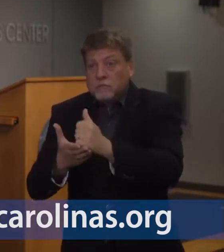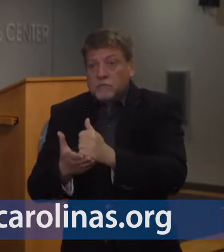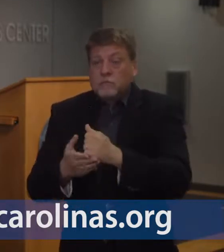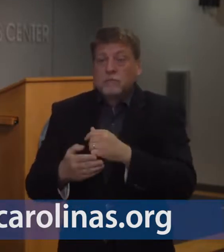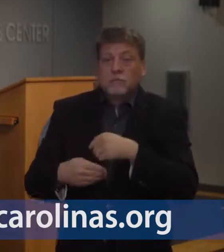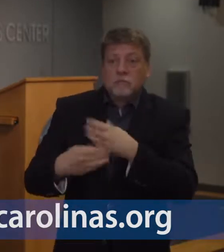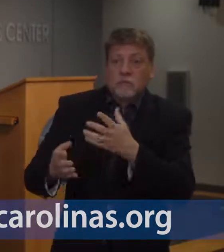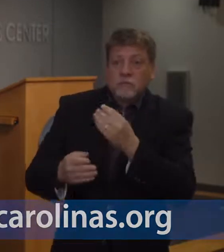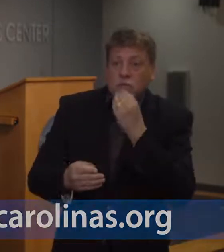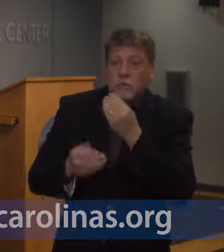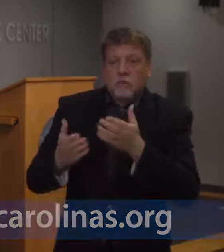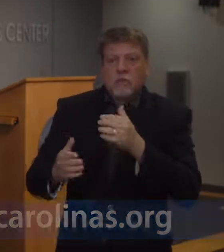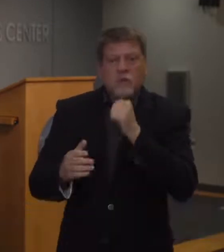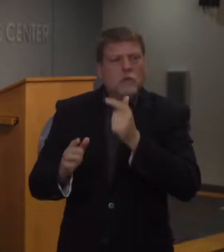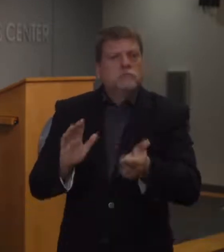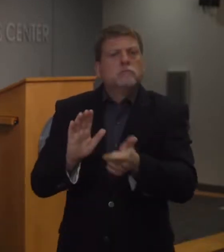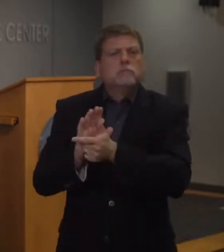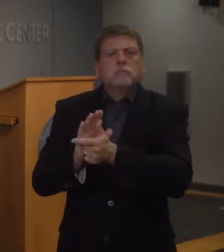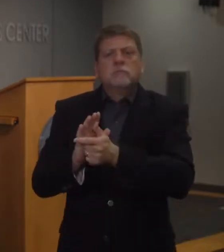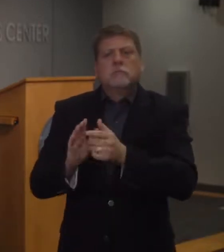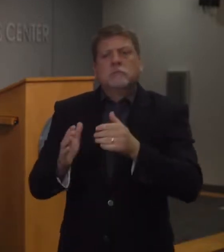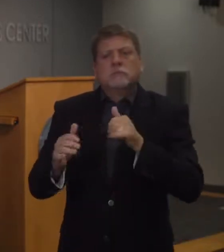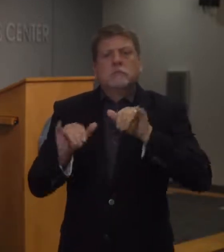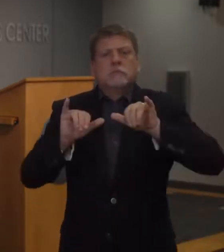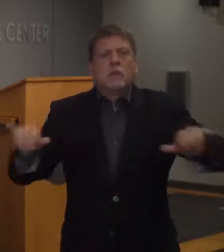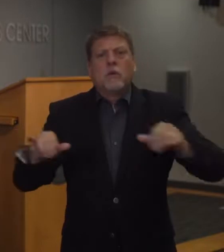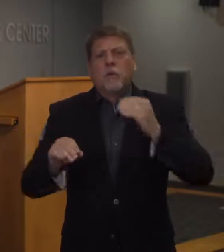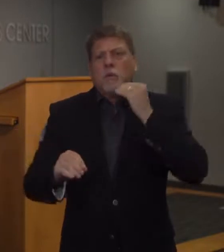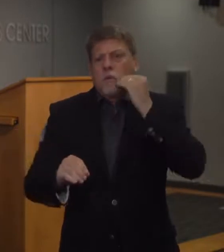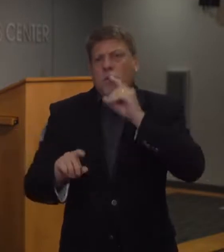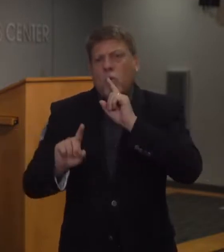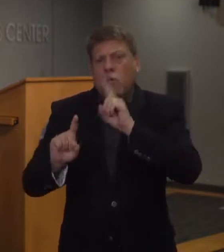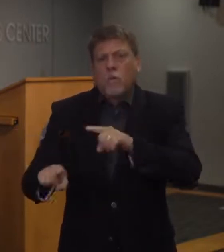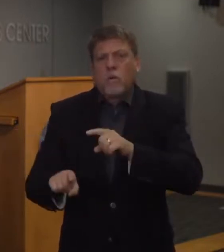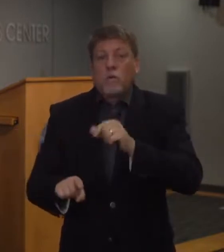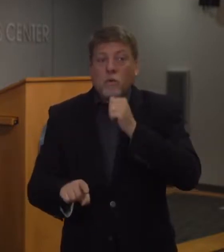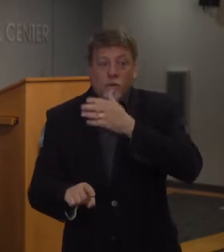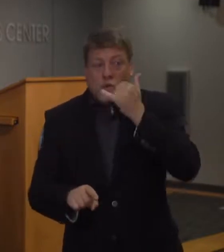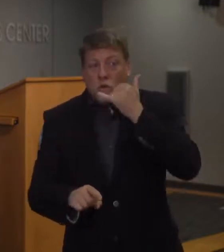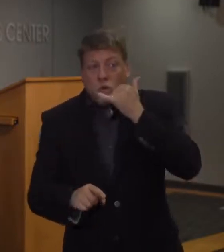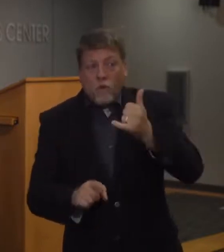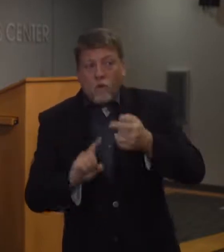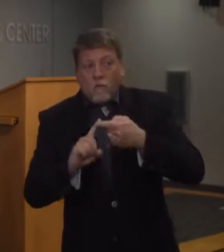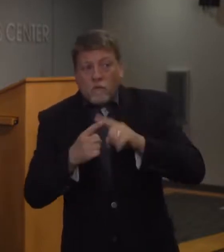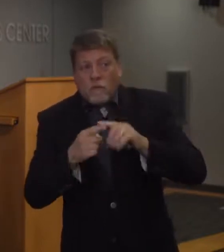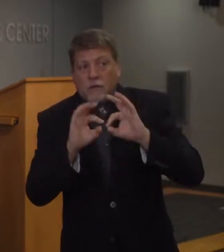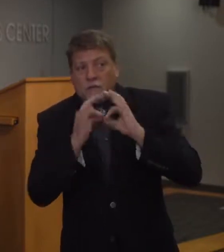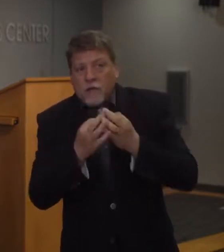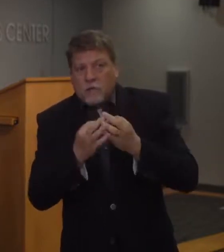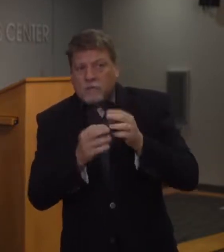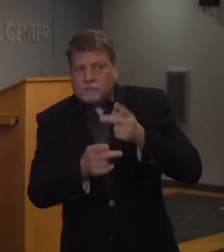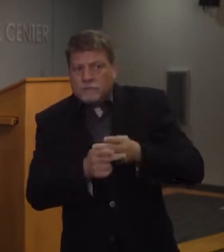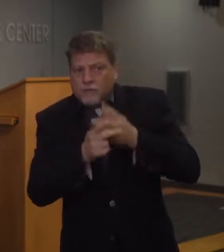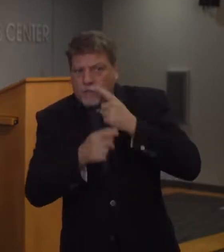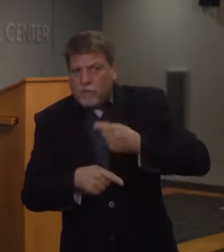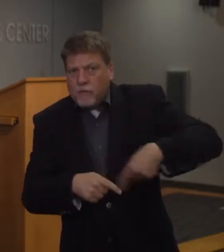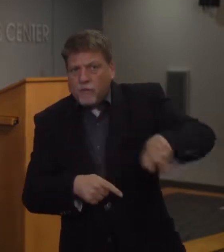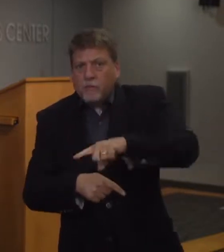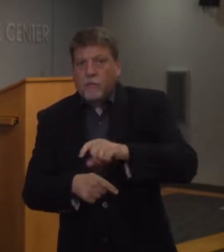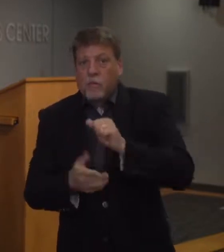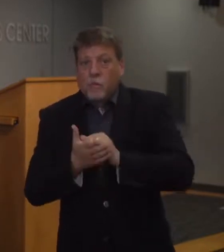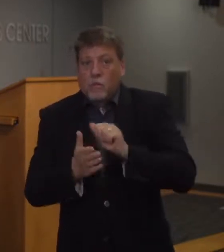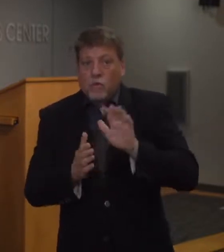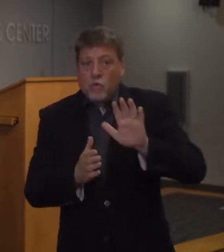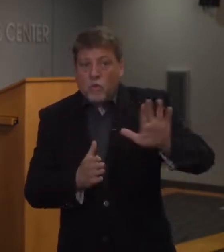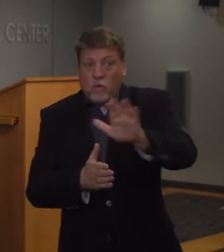considered a violation of the stay-at-home order. Don't forget to call your loved ones and look out for your friends and neighbors. With your help, we'll